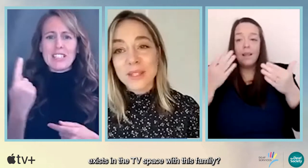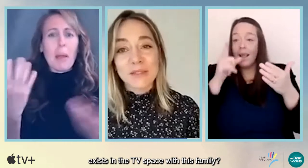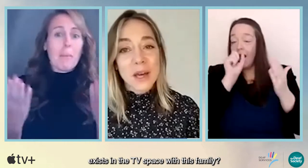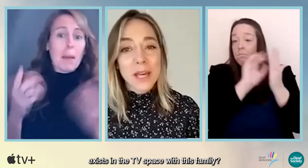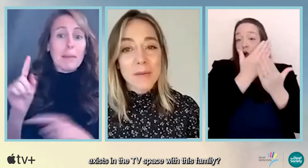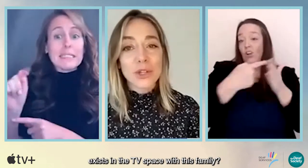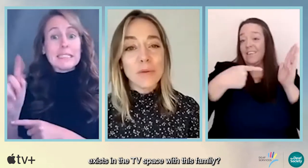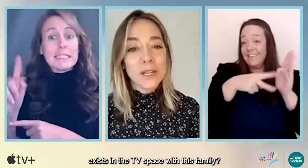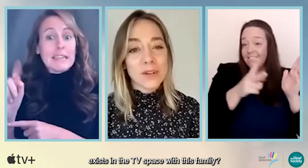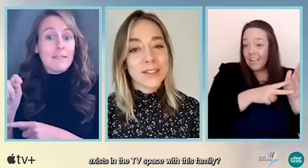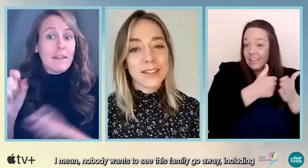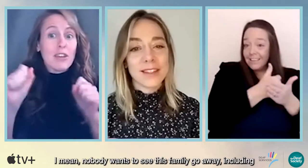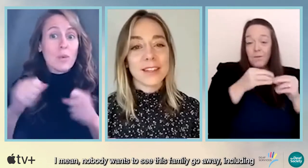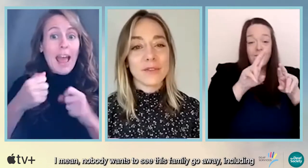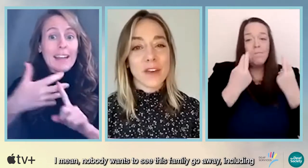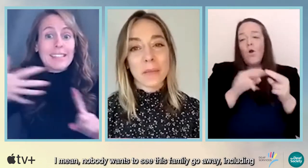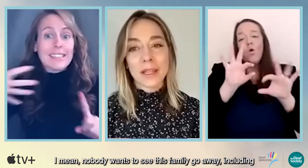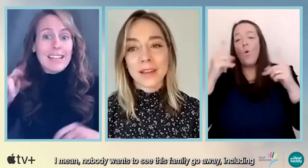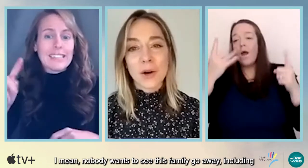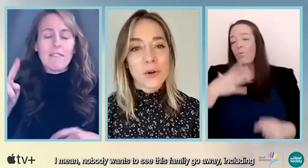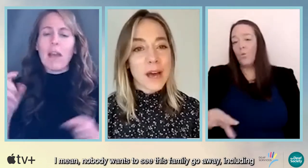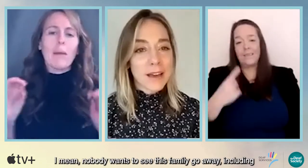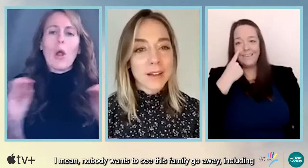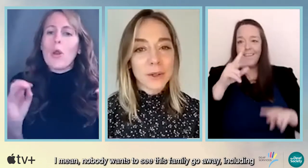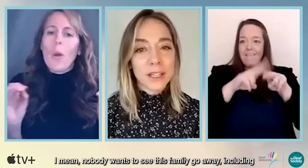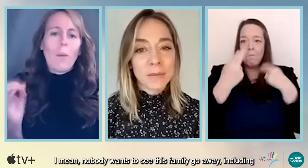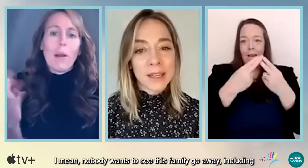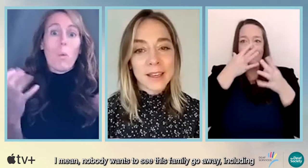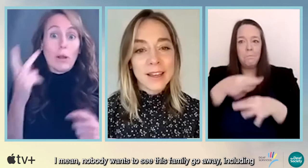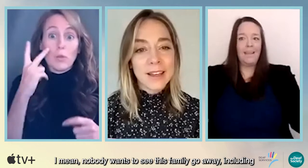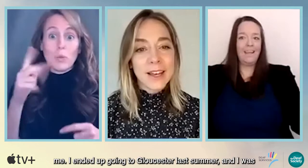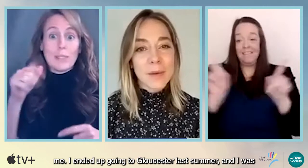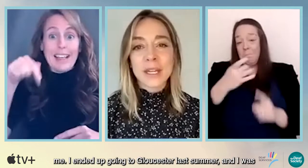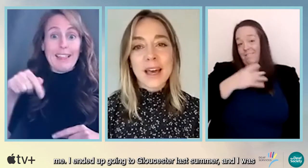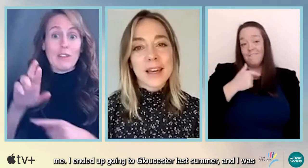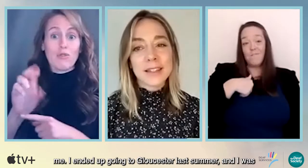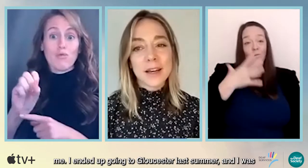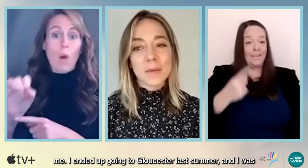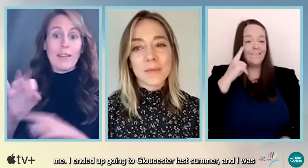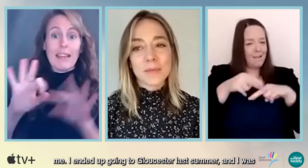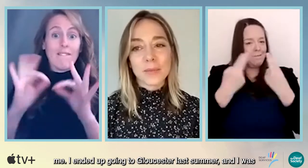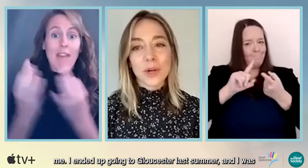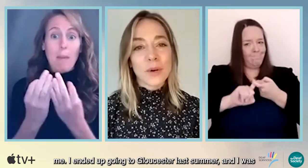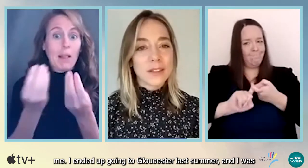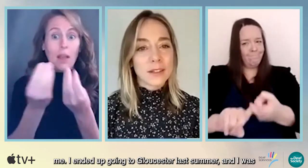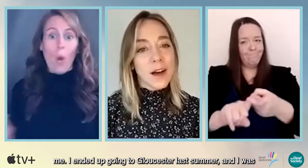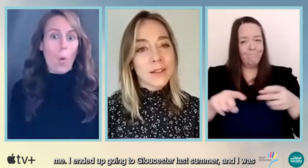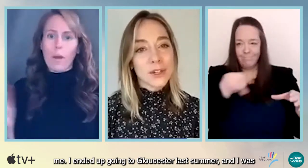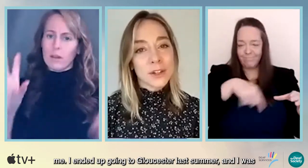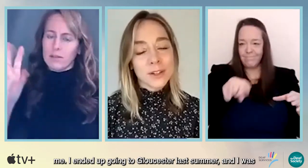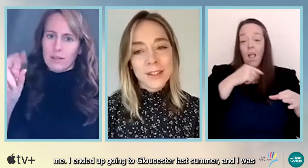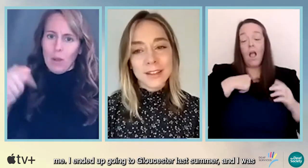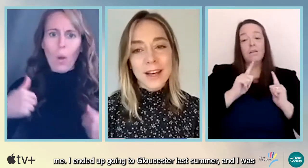with this family? mean, nobody wants to see this family go away, including me. I mean, I ended up going to